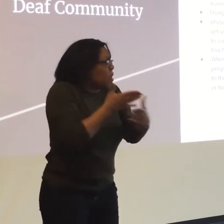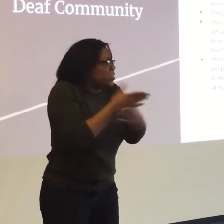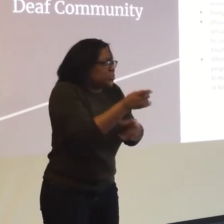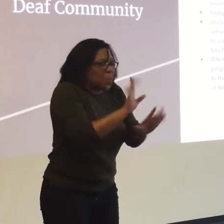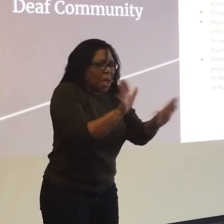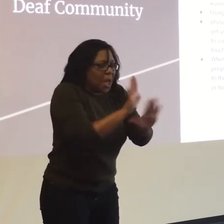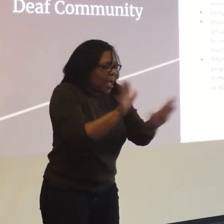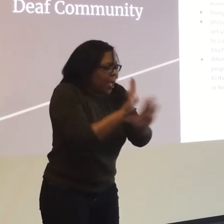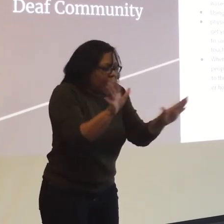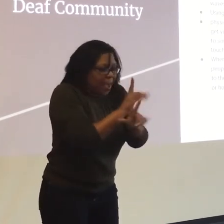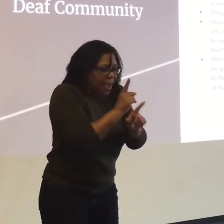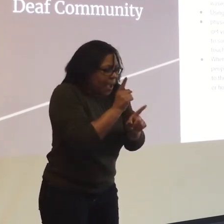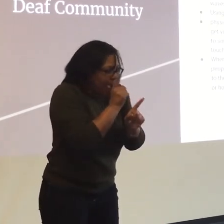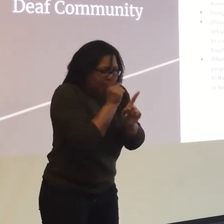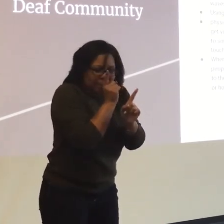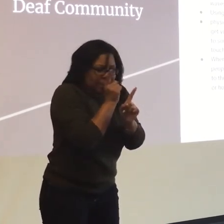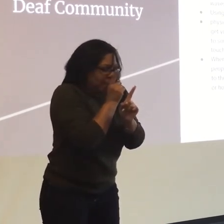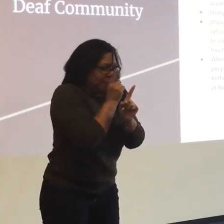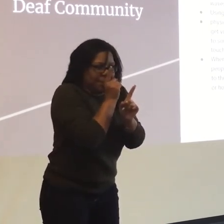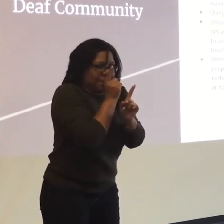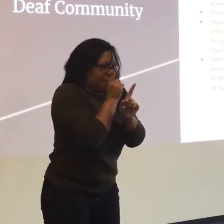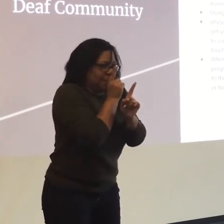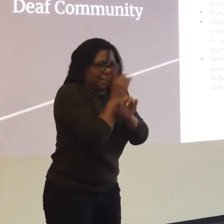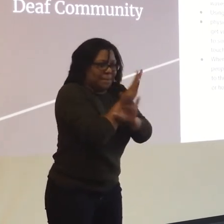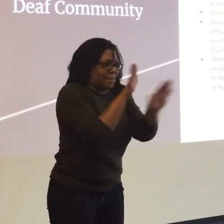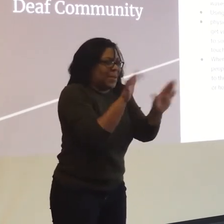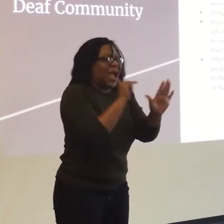It's okay. It's not physical harassment. It is okay.